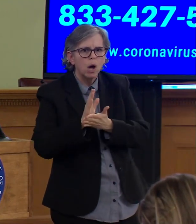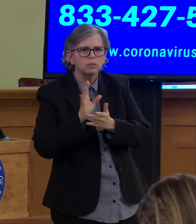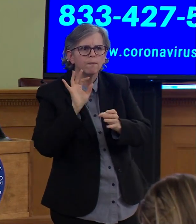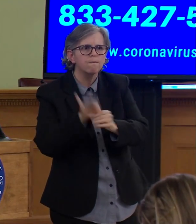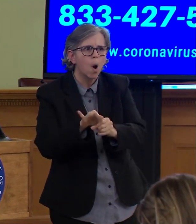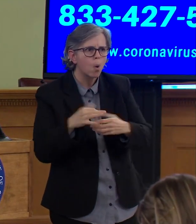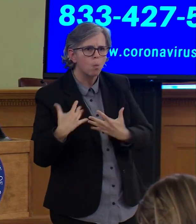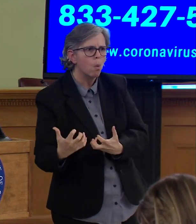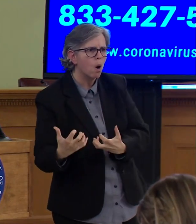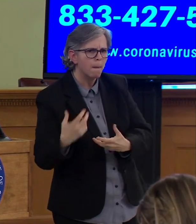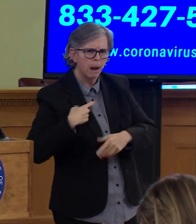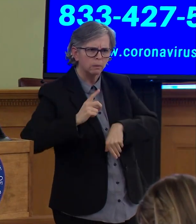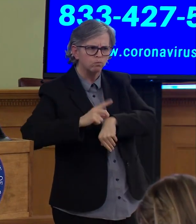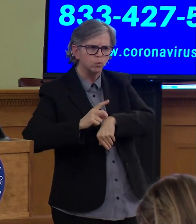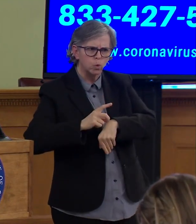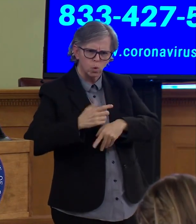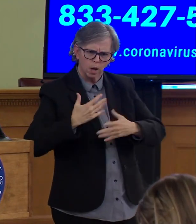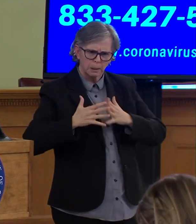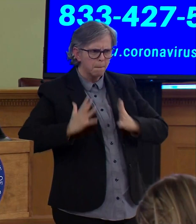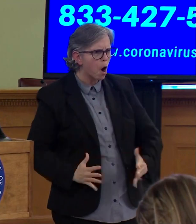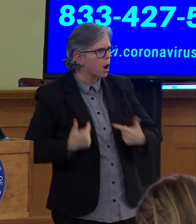as American citizens.